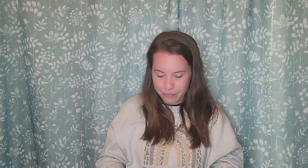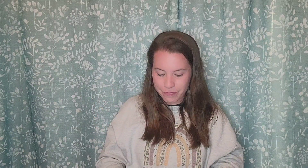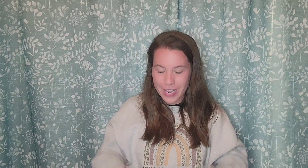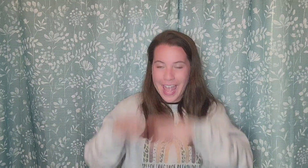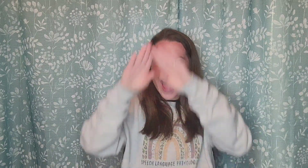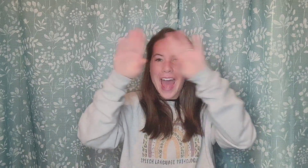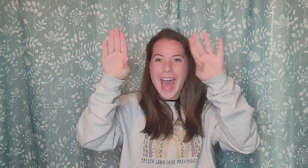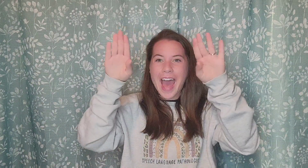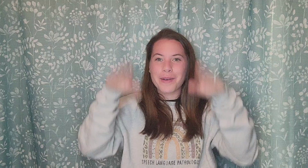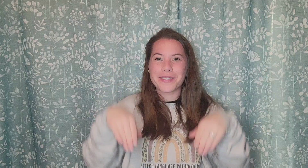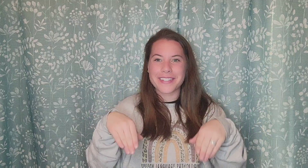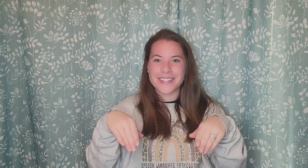house